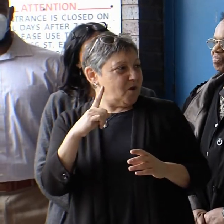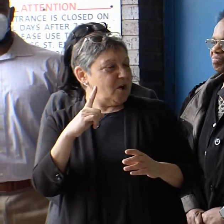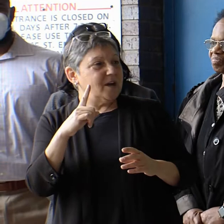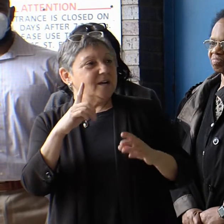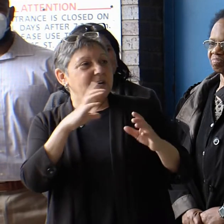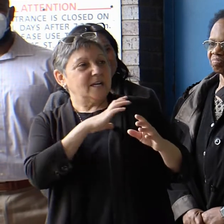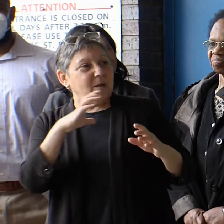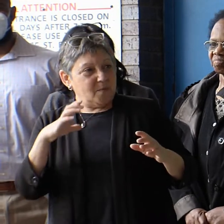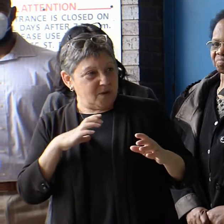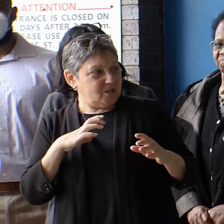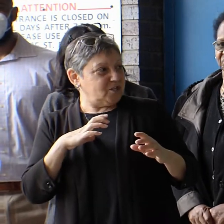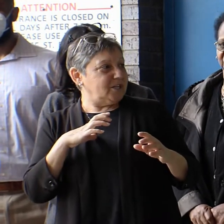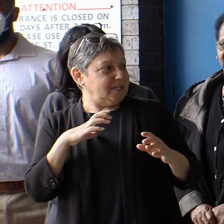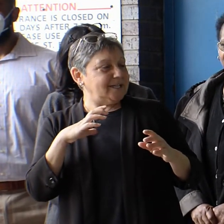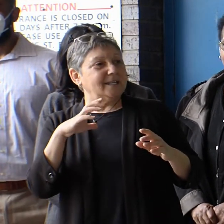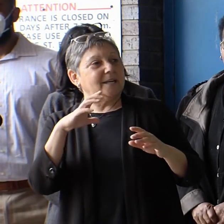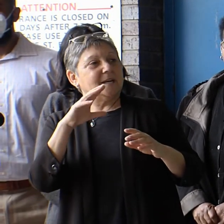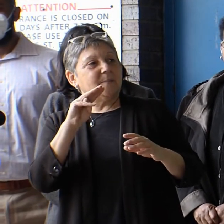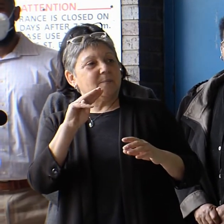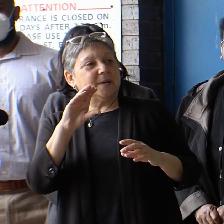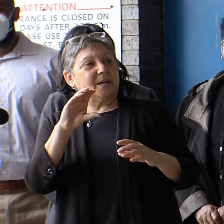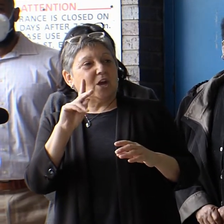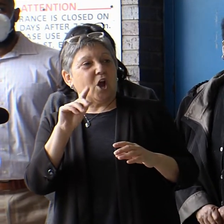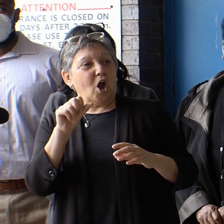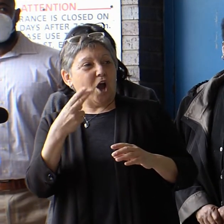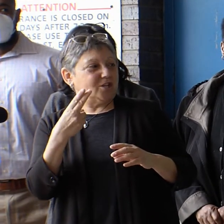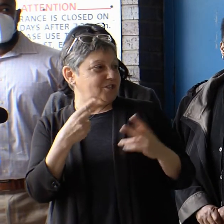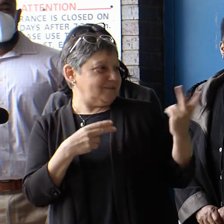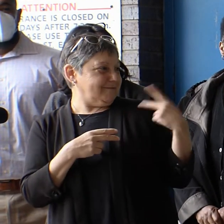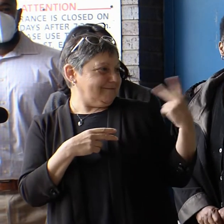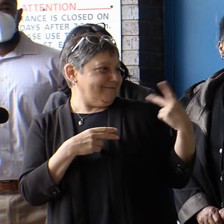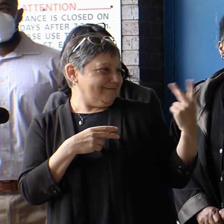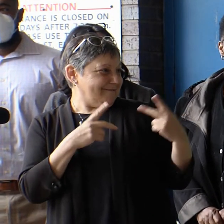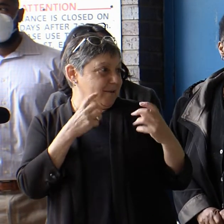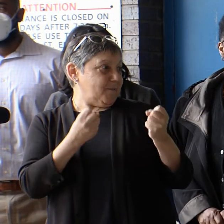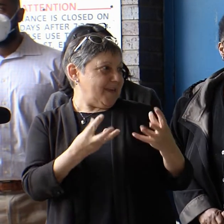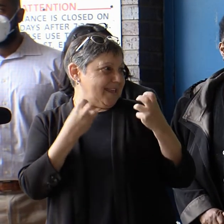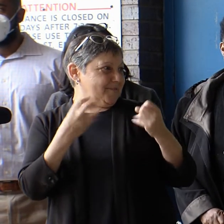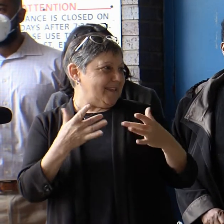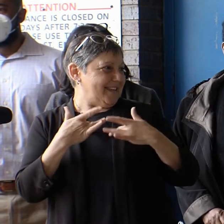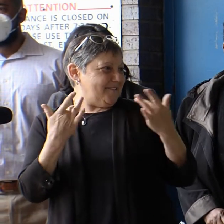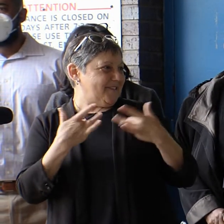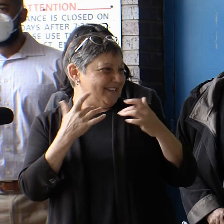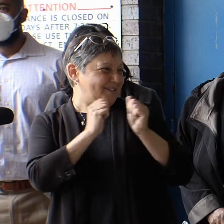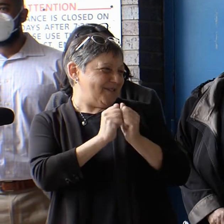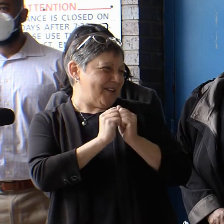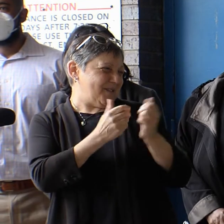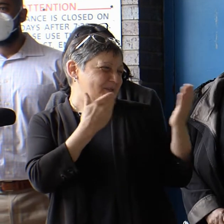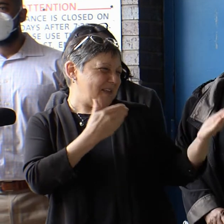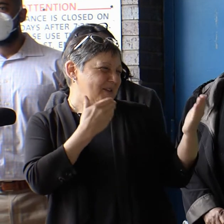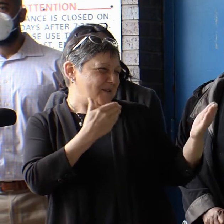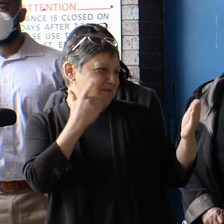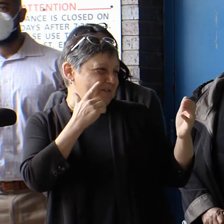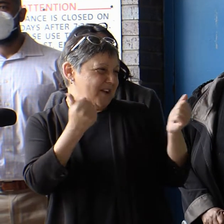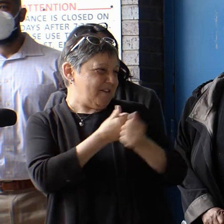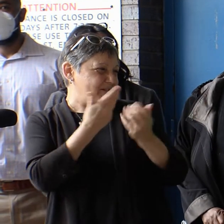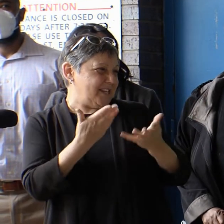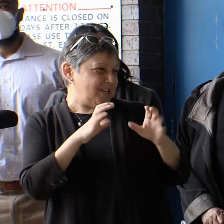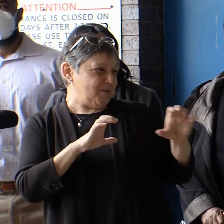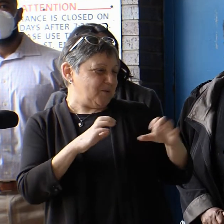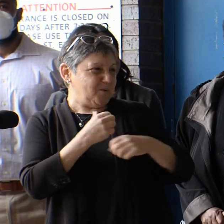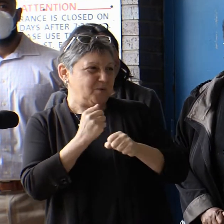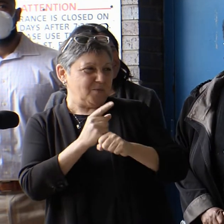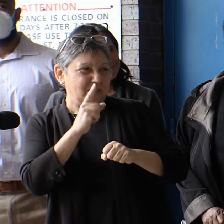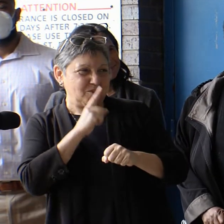Disabilities, Commissioner Kristin McCosh, who I've been at many events recently with all across the city. Thank you for all that you do to ensure